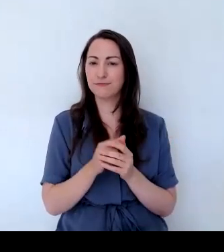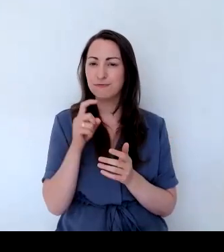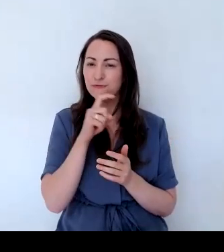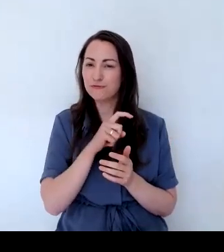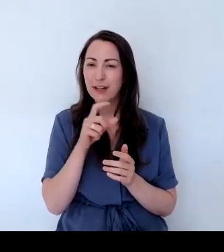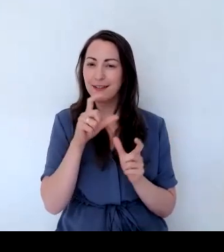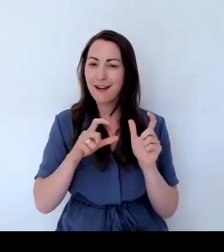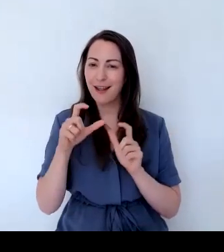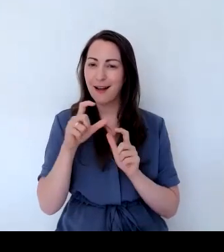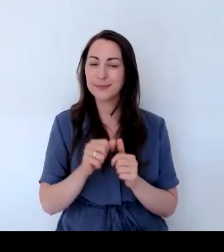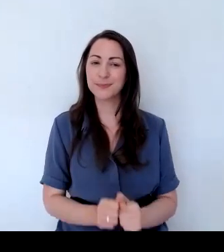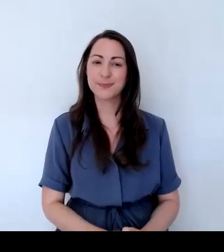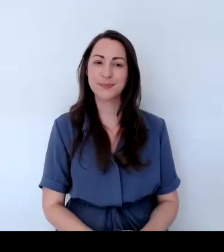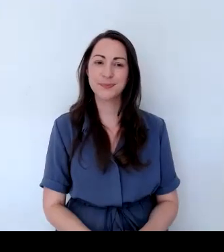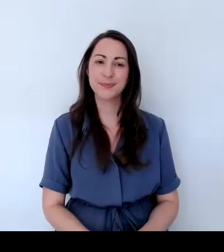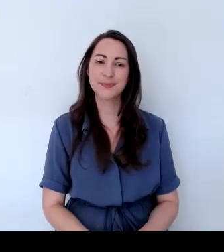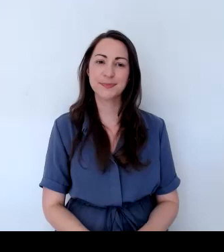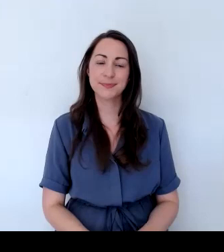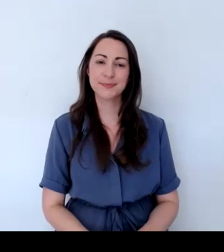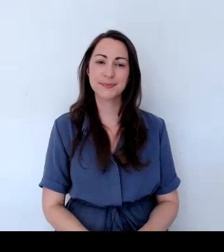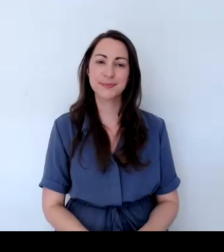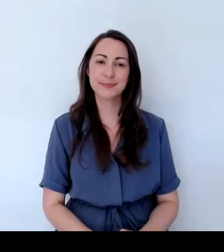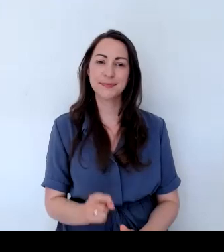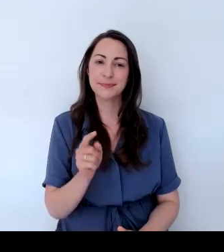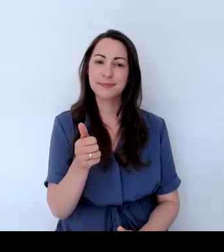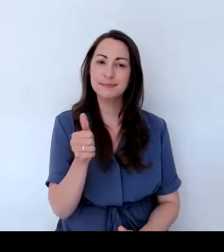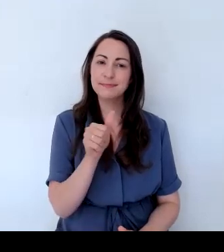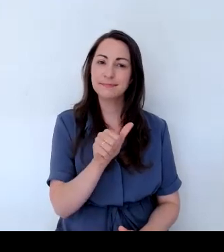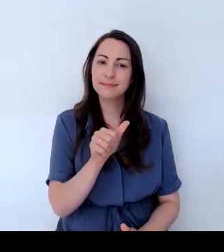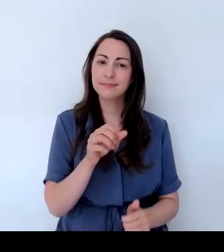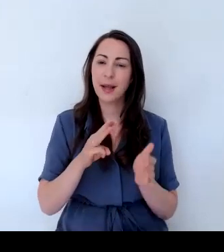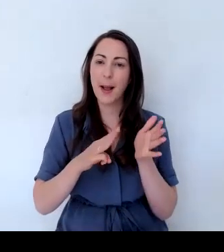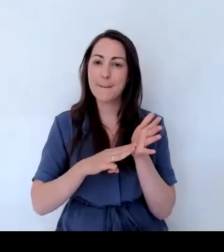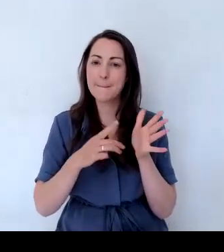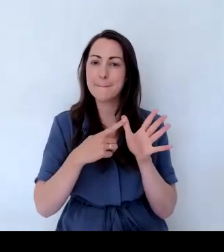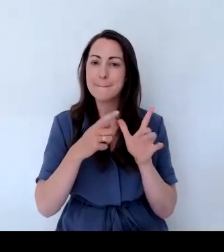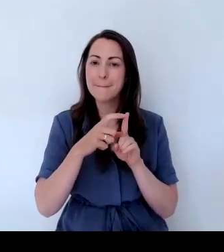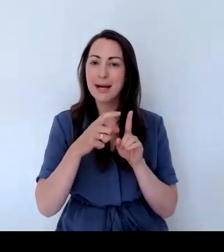We've got this lovely Madeira, crested hot pink.